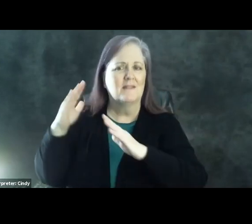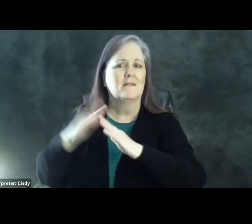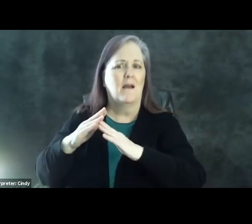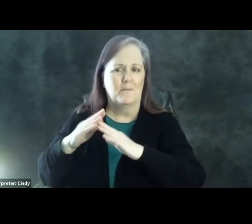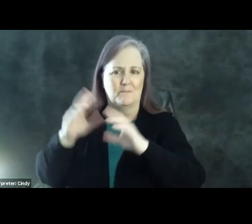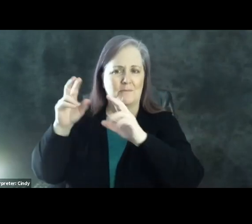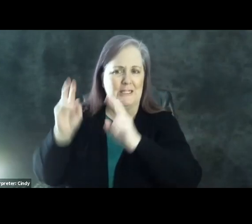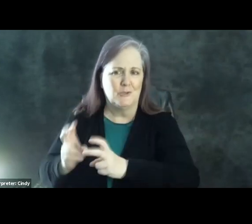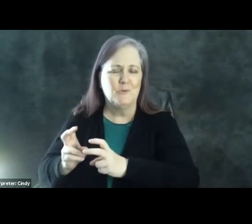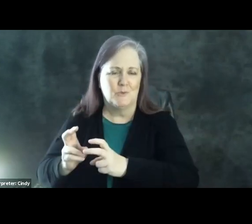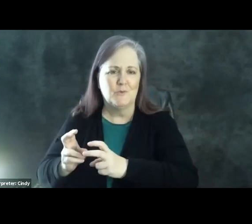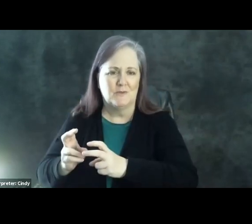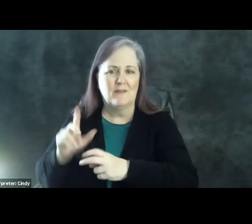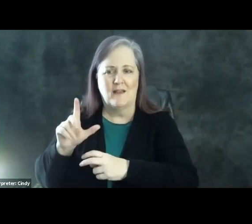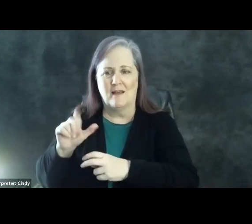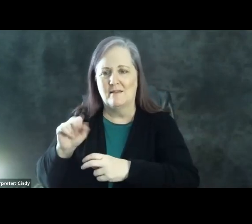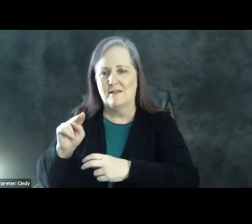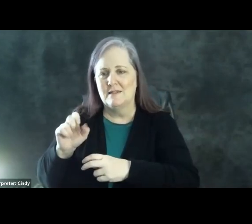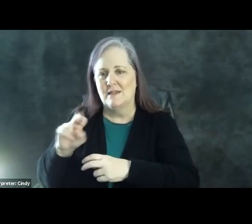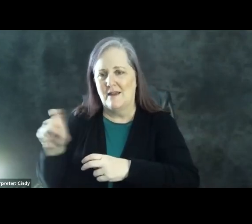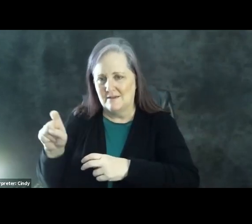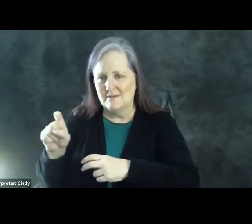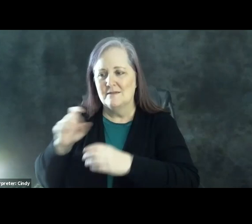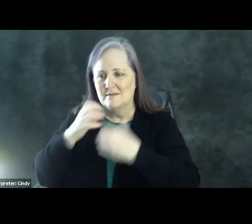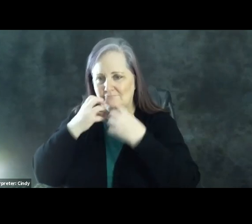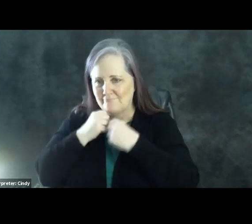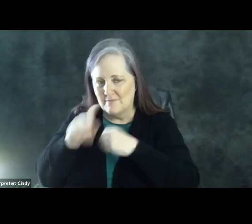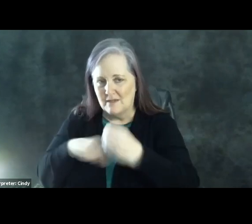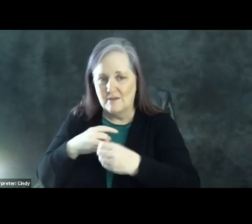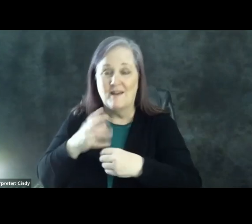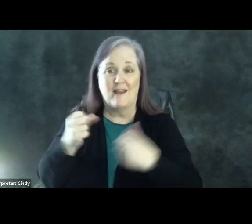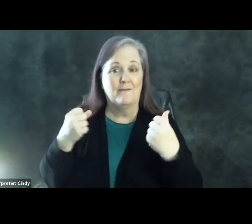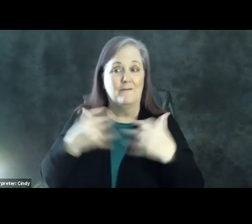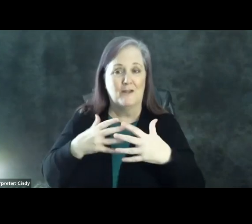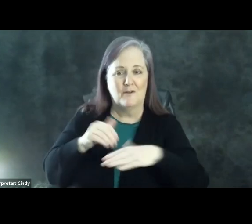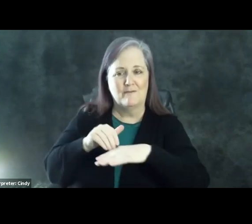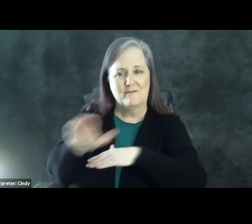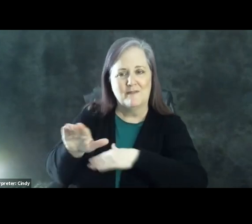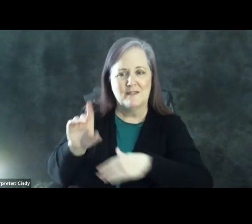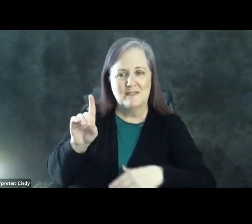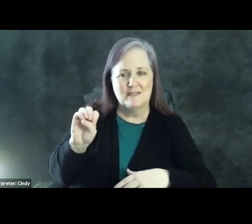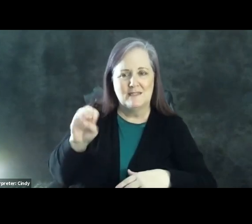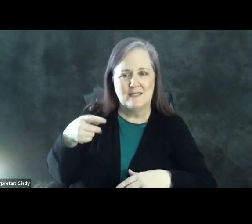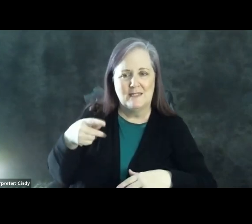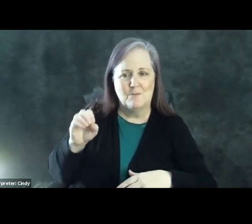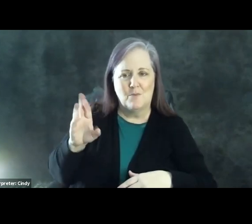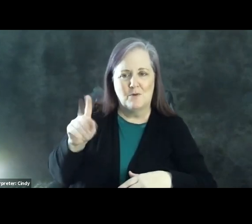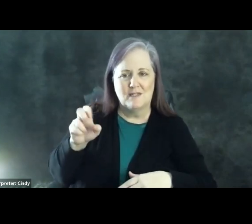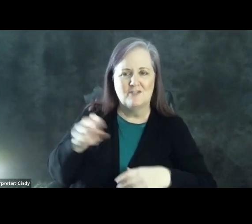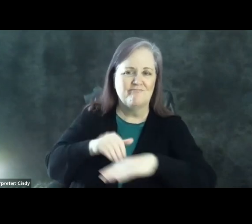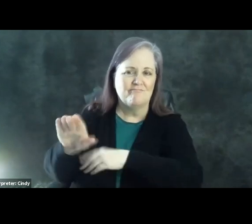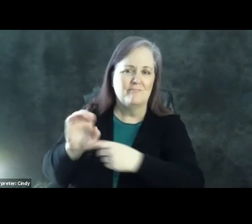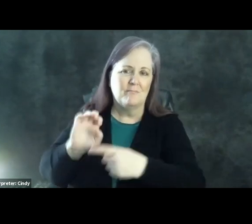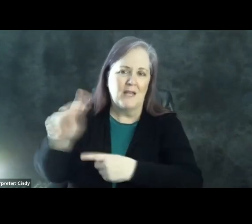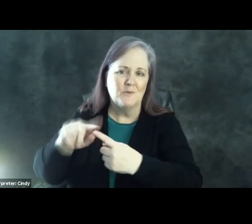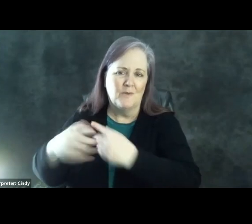that Latinx electorate cares about and specifically fear of deportation or knowing someone that's been deported, a family member or a